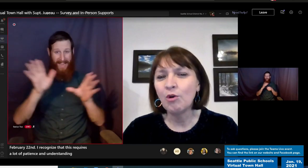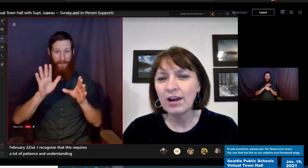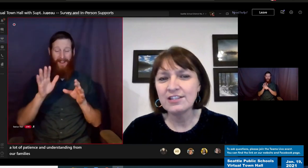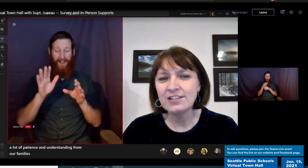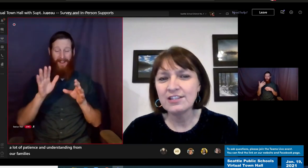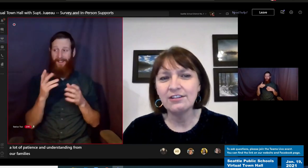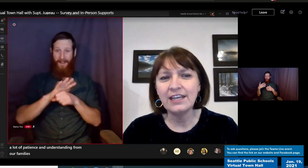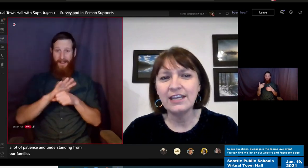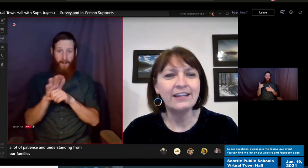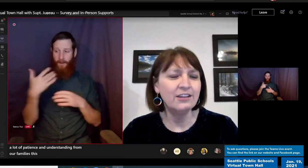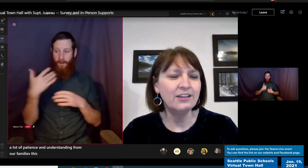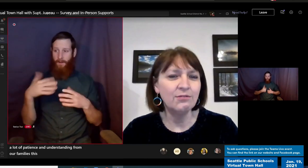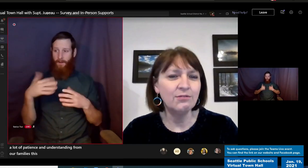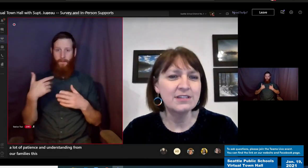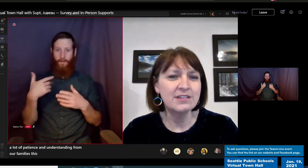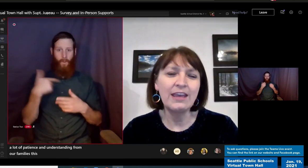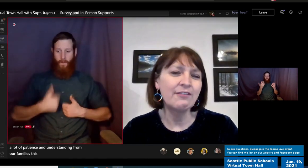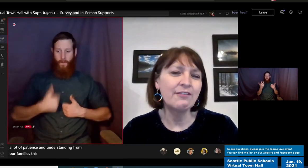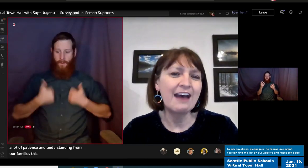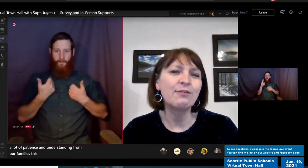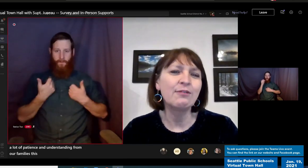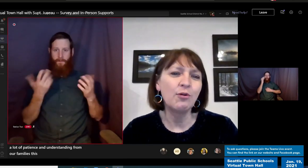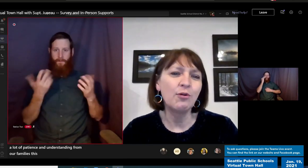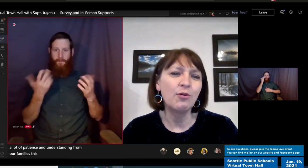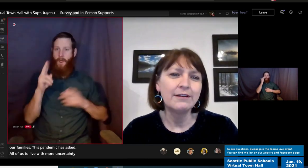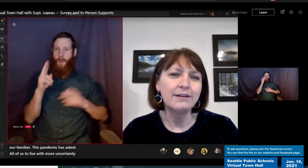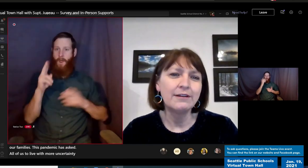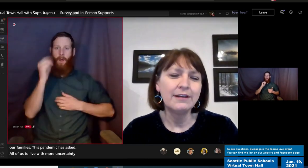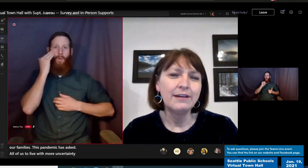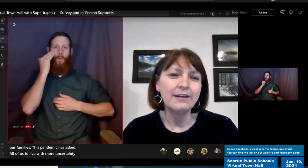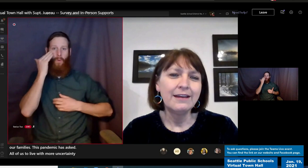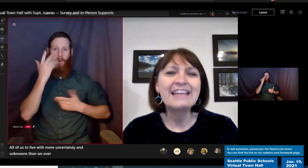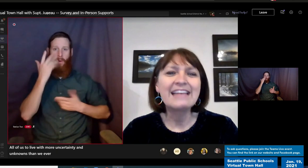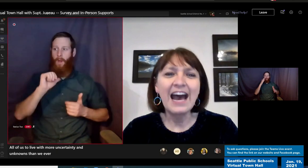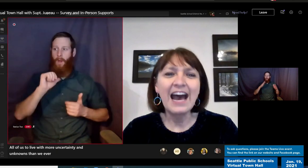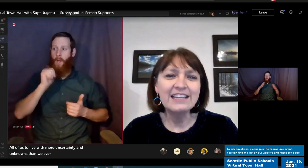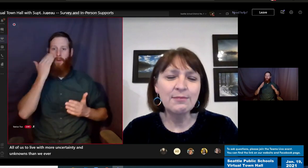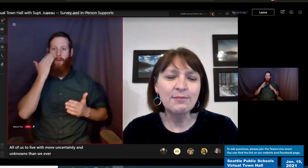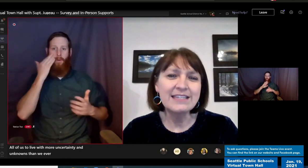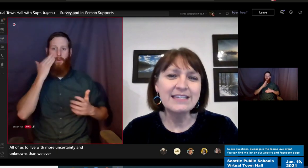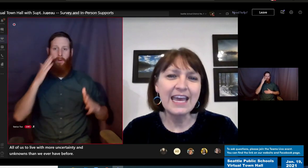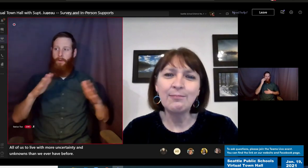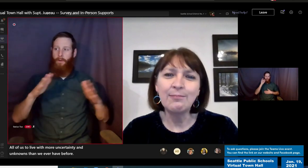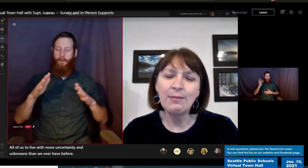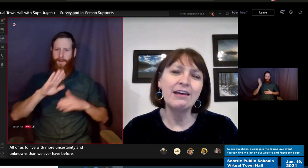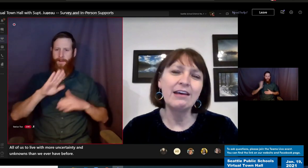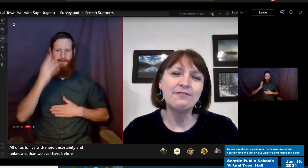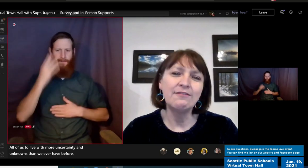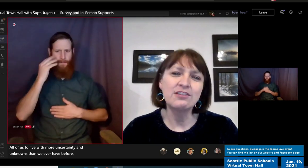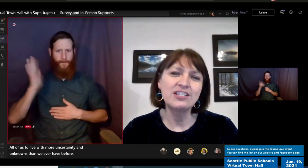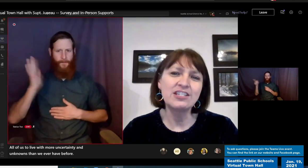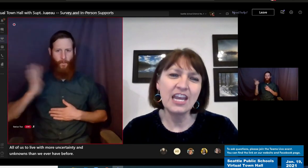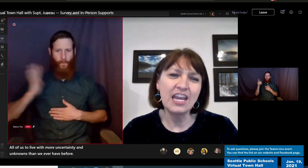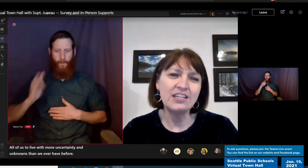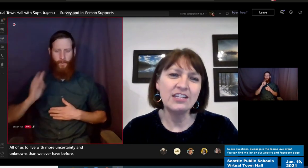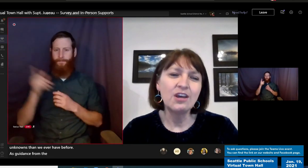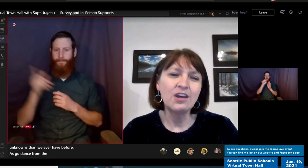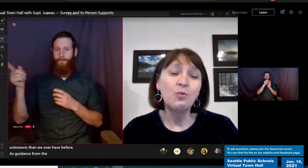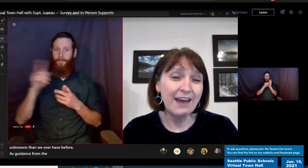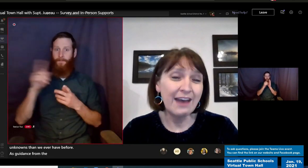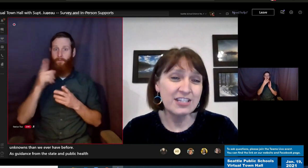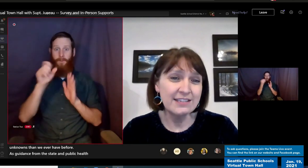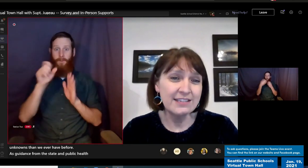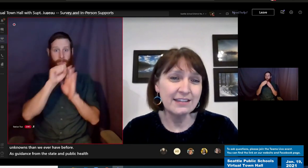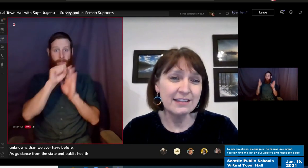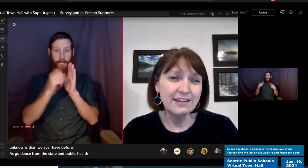uncertainty and unknowns than we ever have before. As guidance from the state and public health officials has changed, we have